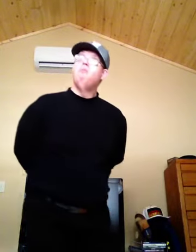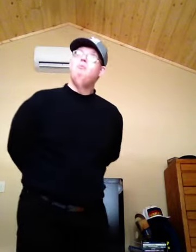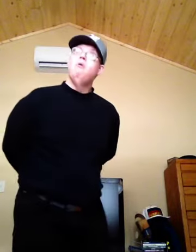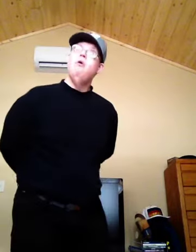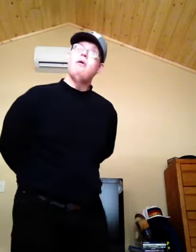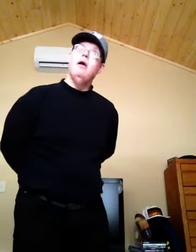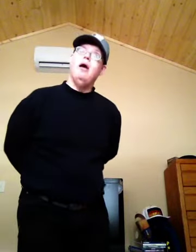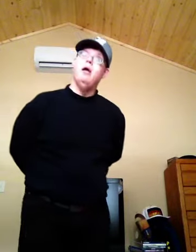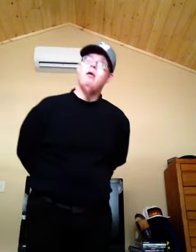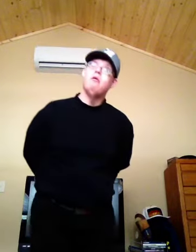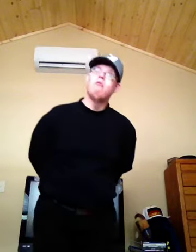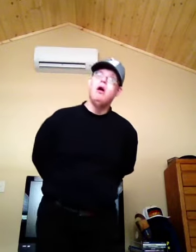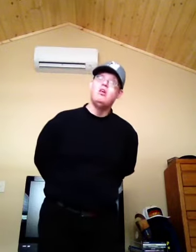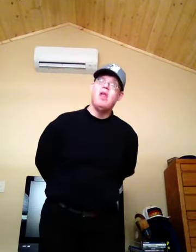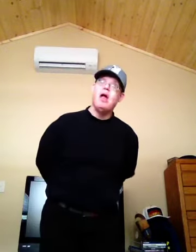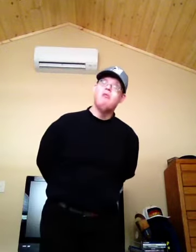Okay. Scratch that.